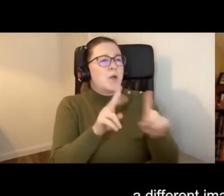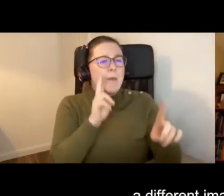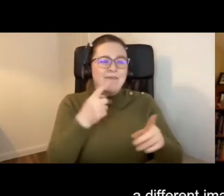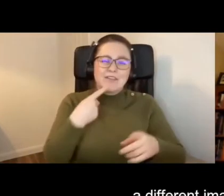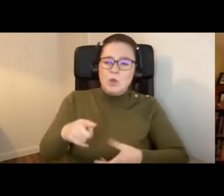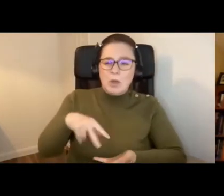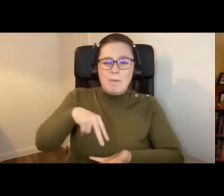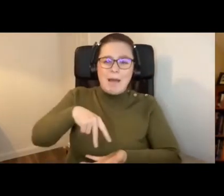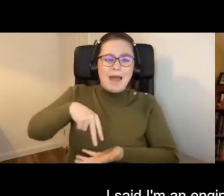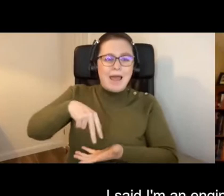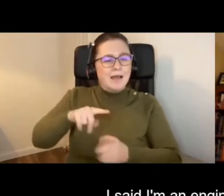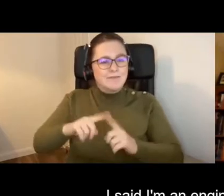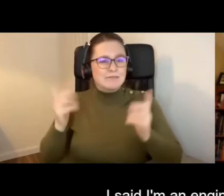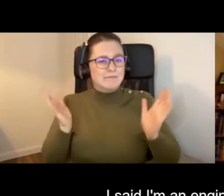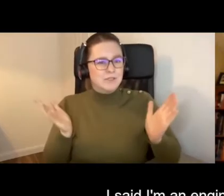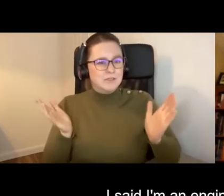dancer.